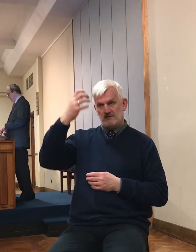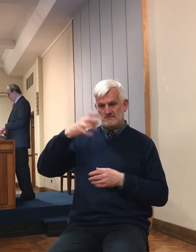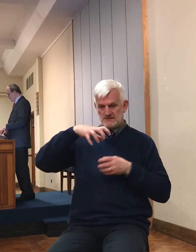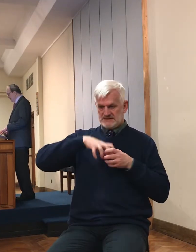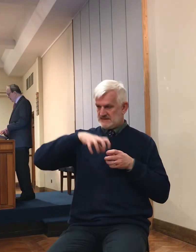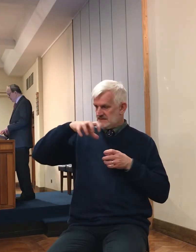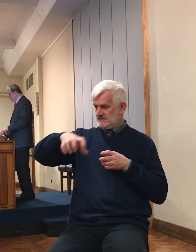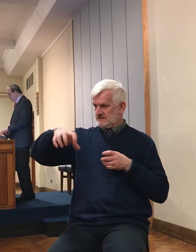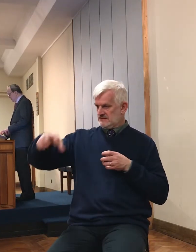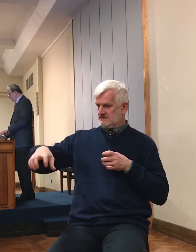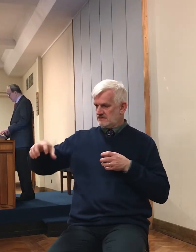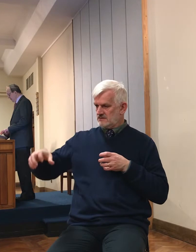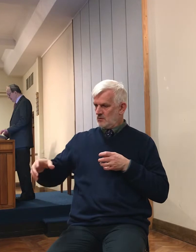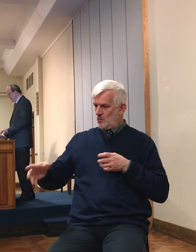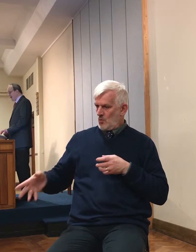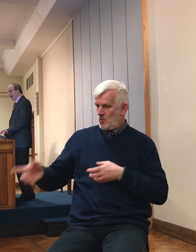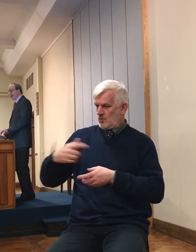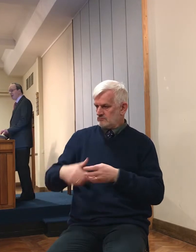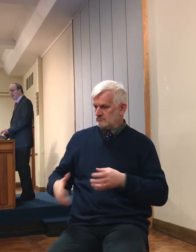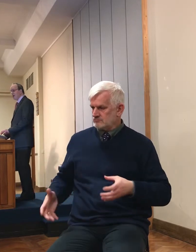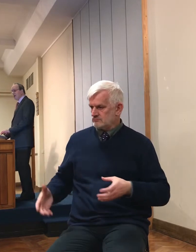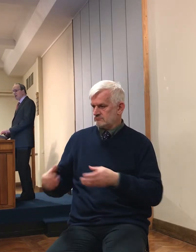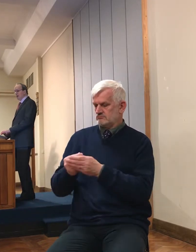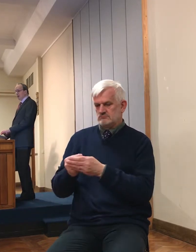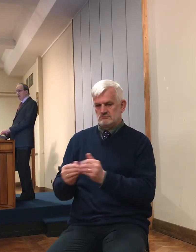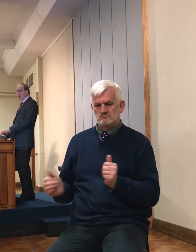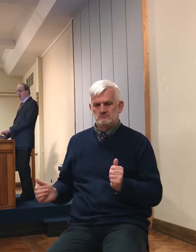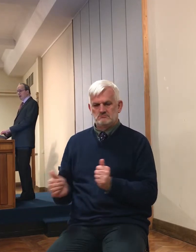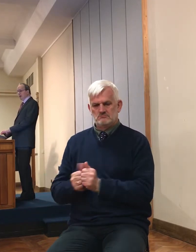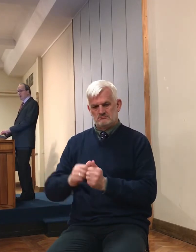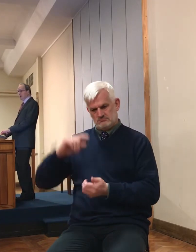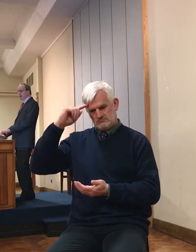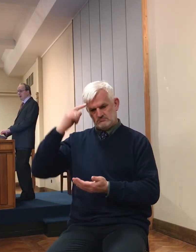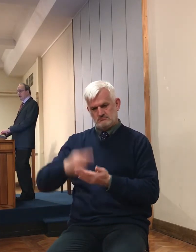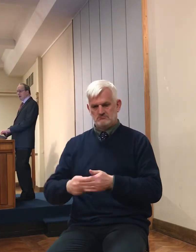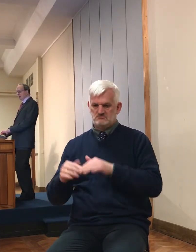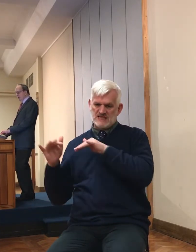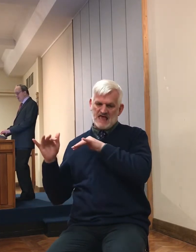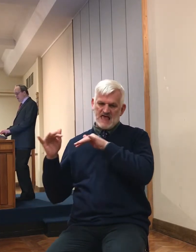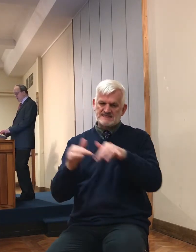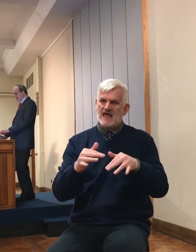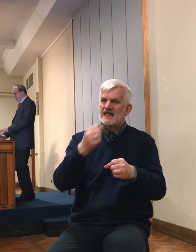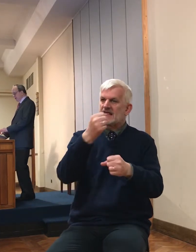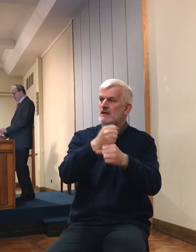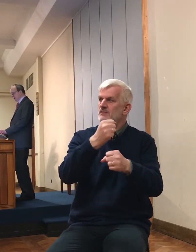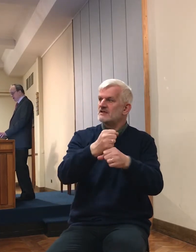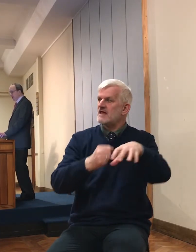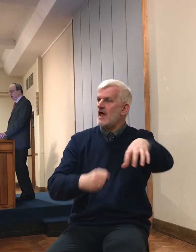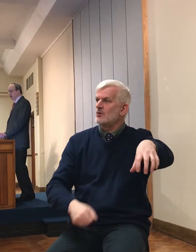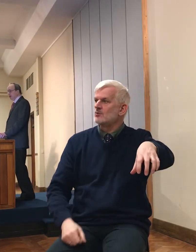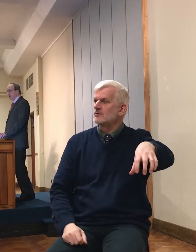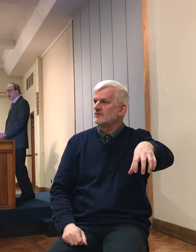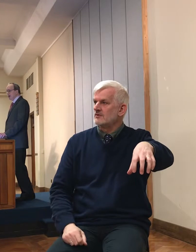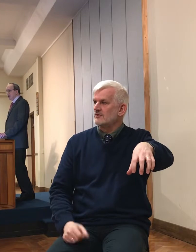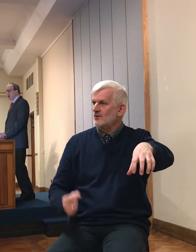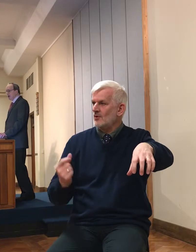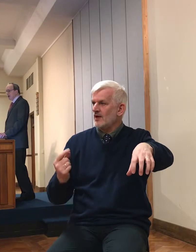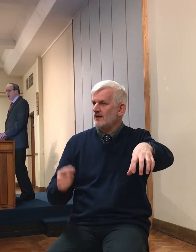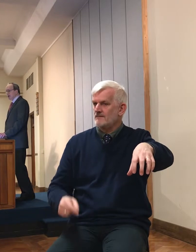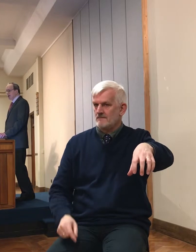the to attack the Gibeonites, if, let's just suppose,